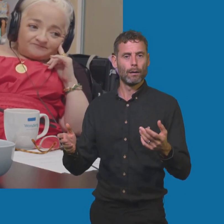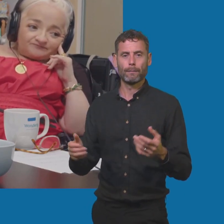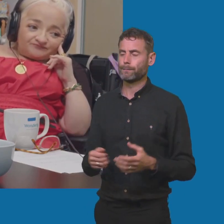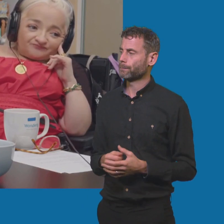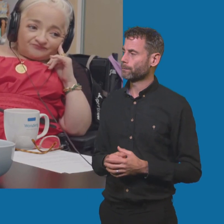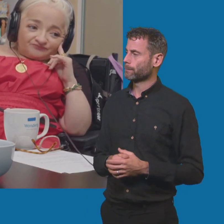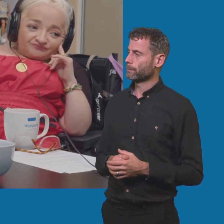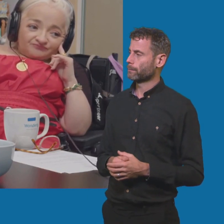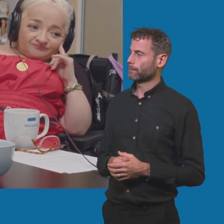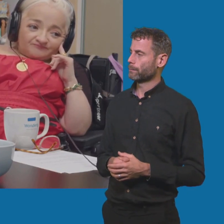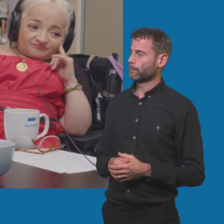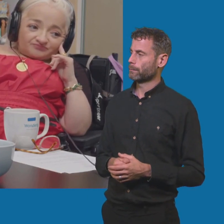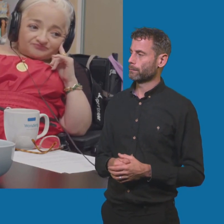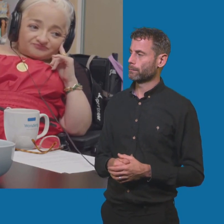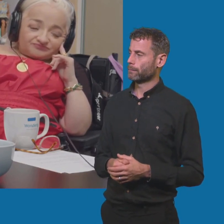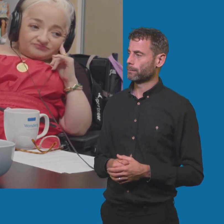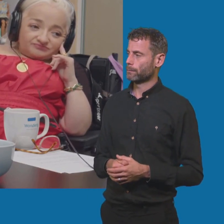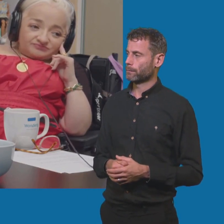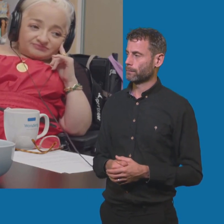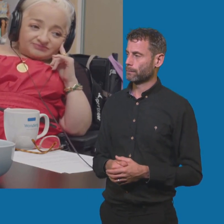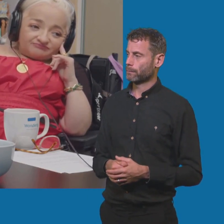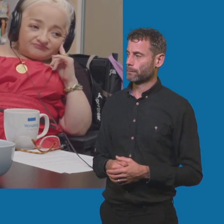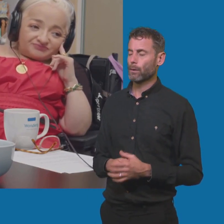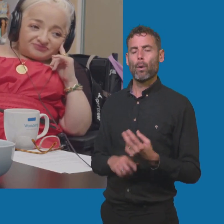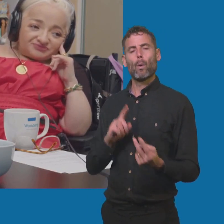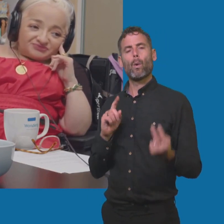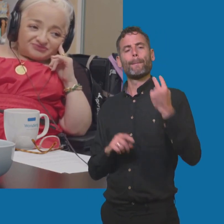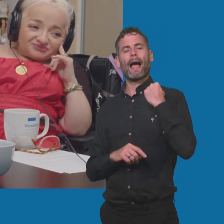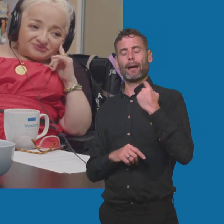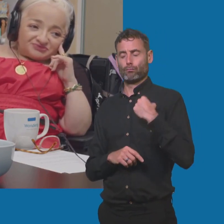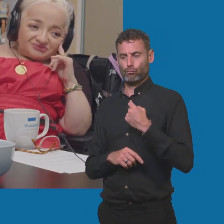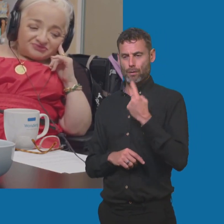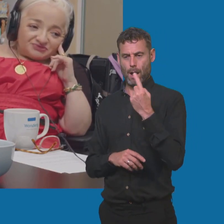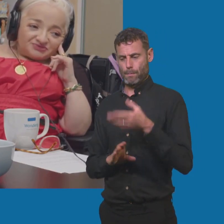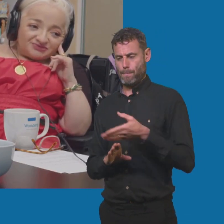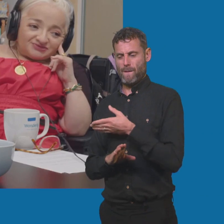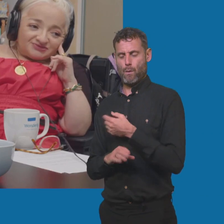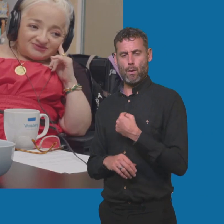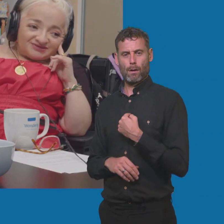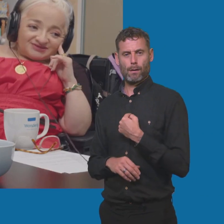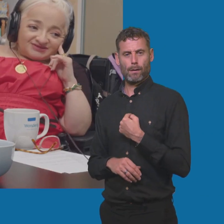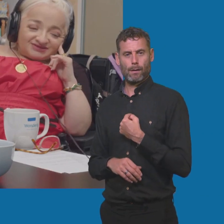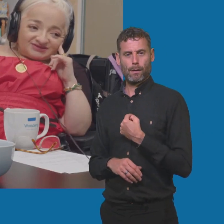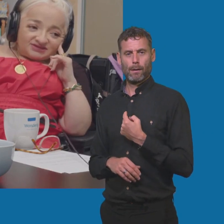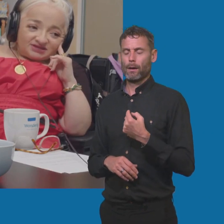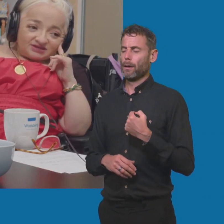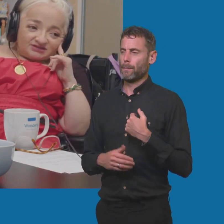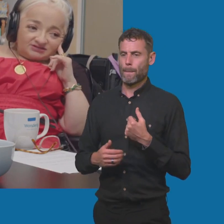Excuse me? When I look back and I think, oh my God, I can't, I can't face a little